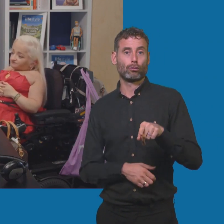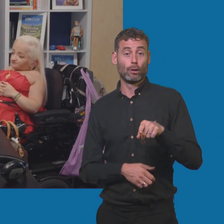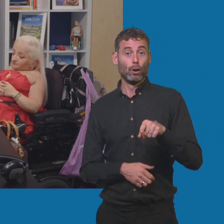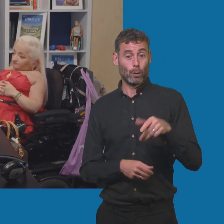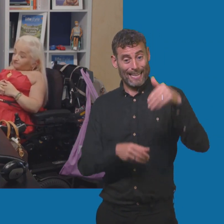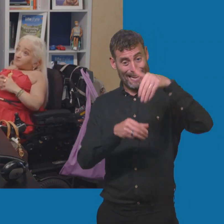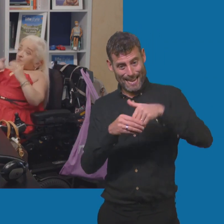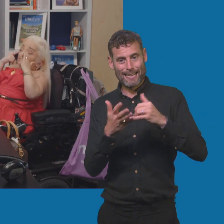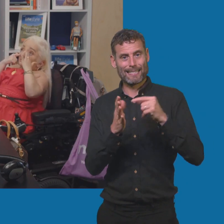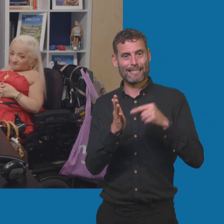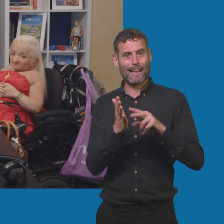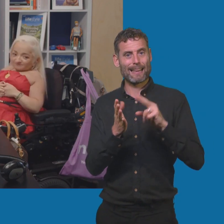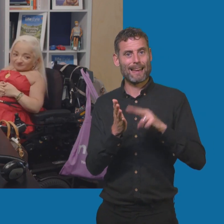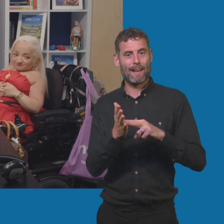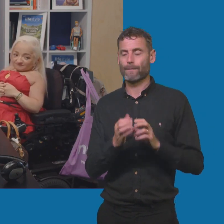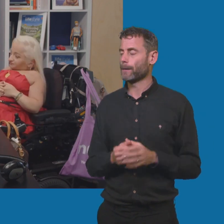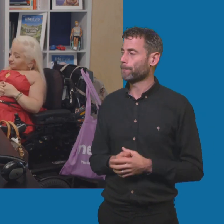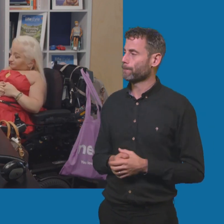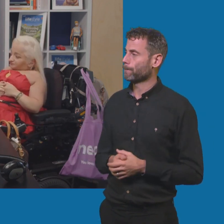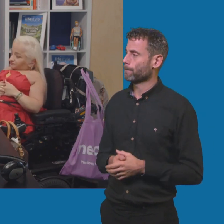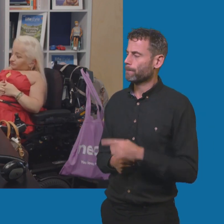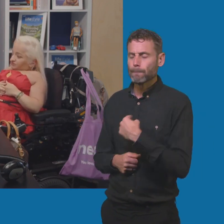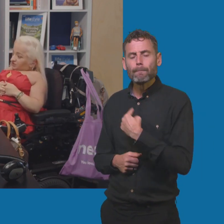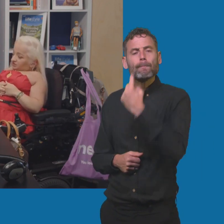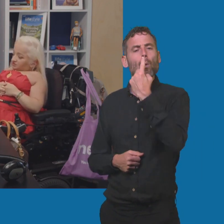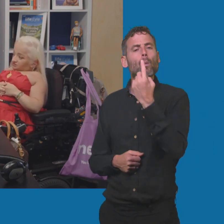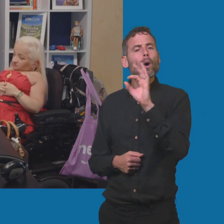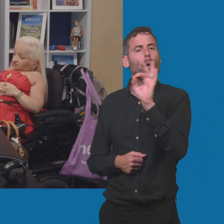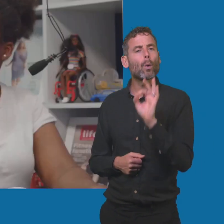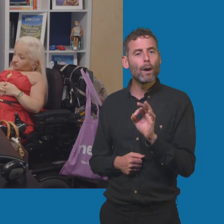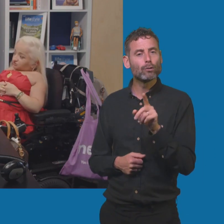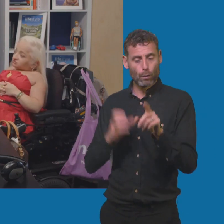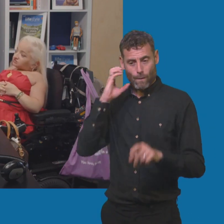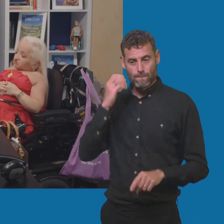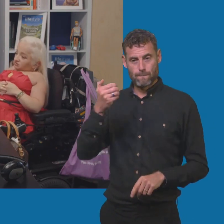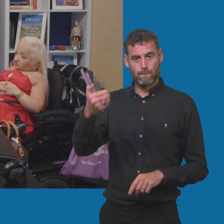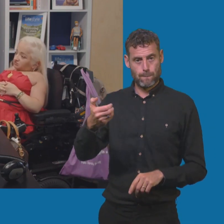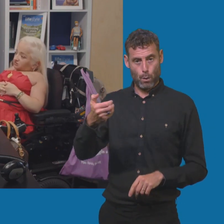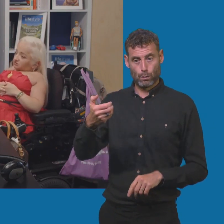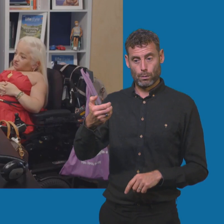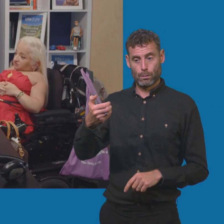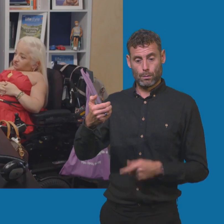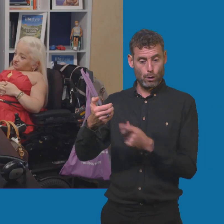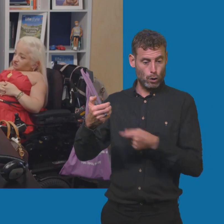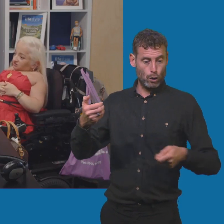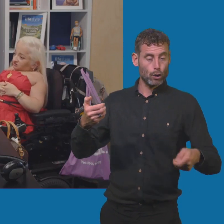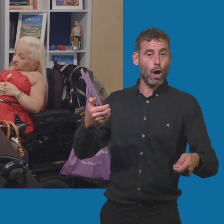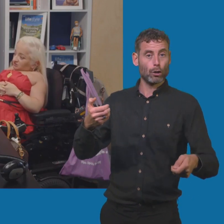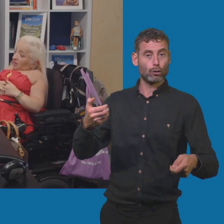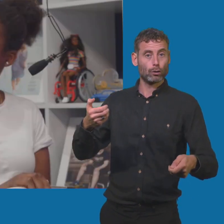takes a bit of the thought out of it. I just had one question. You know, like with a phone, you can carry like a charging bank with you. Is there anything like that for an electric car?